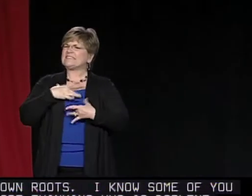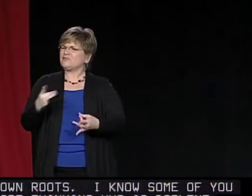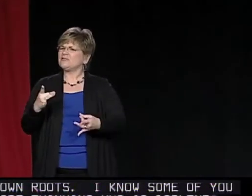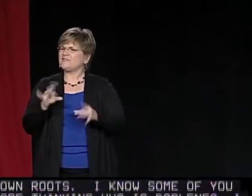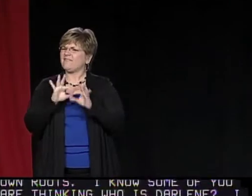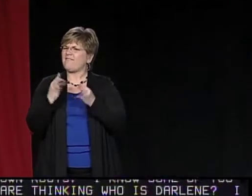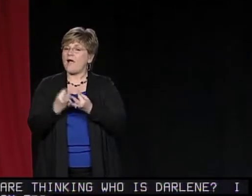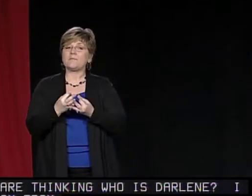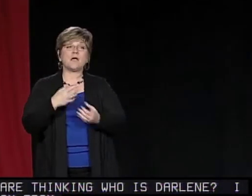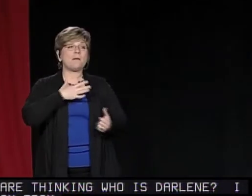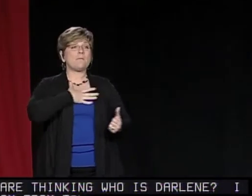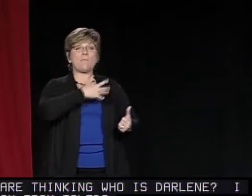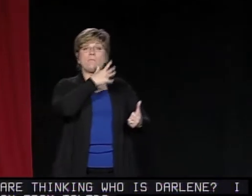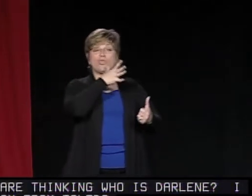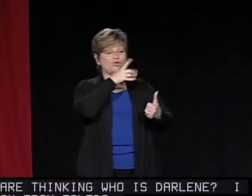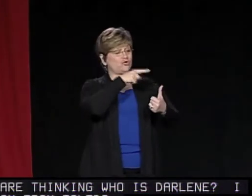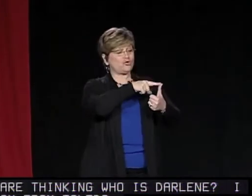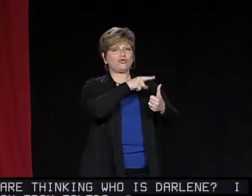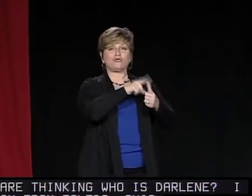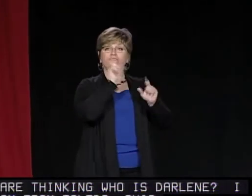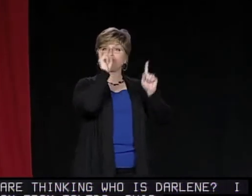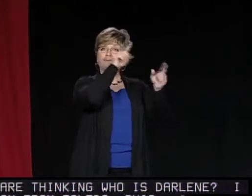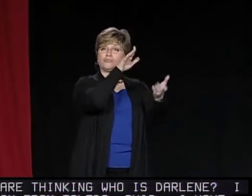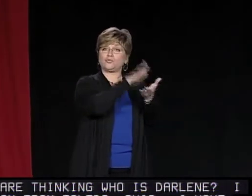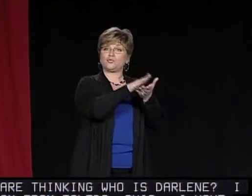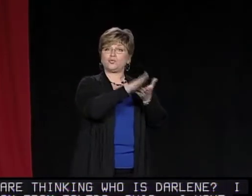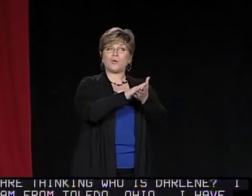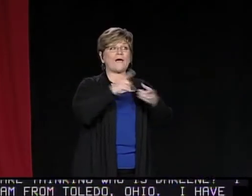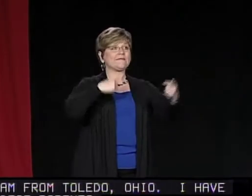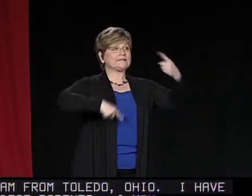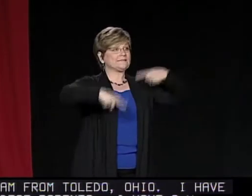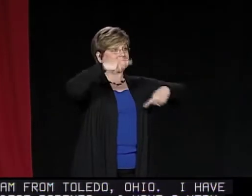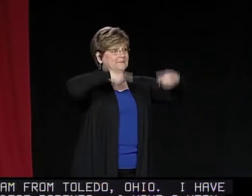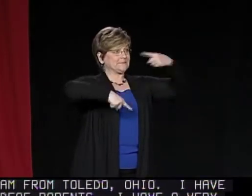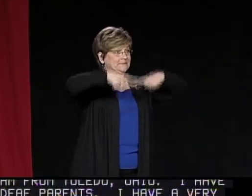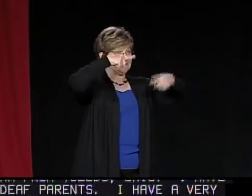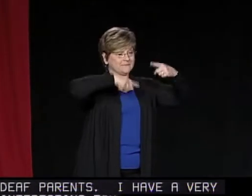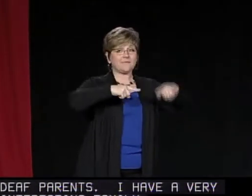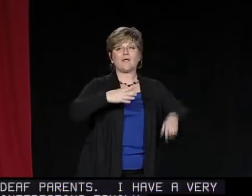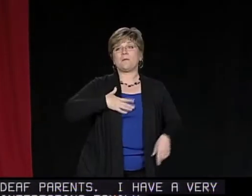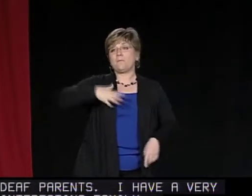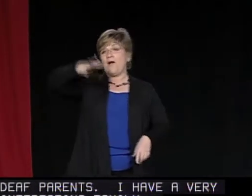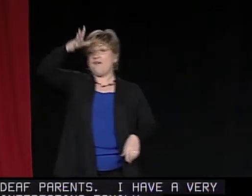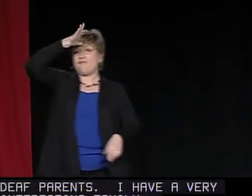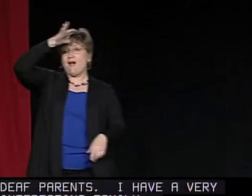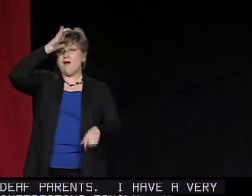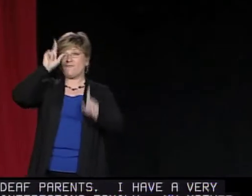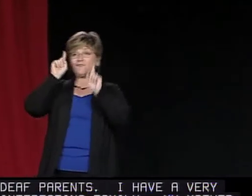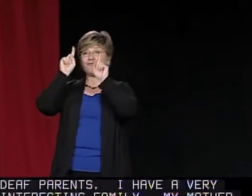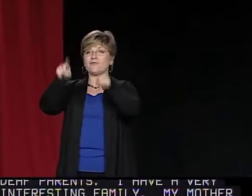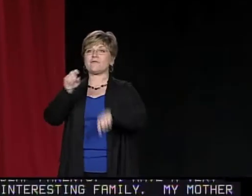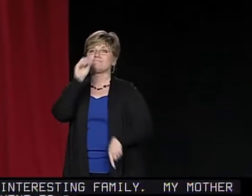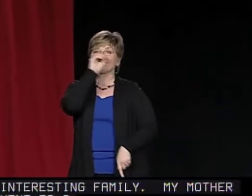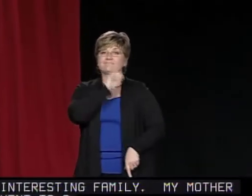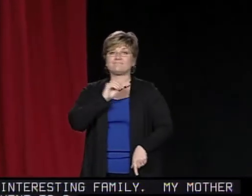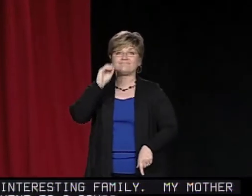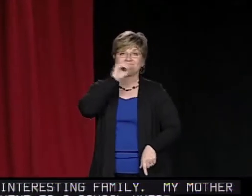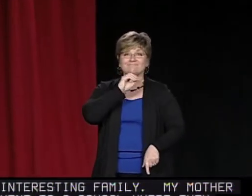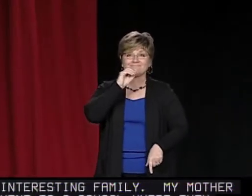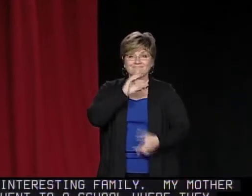parents. I have a very interesting family. My mother went to a school where they signed and my father went to an